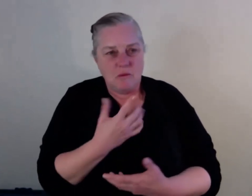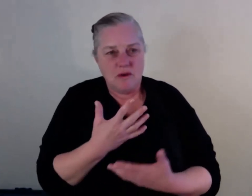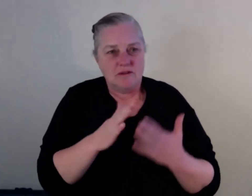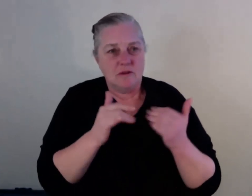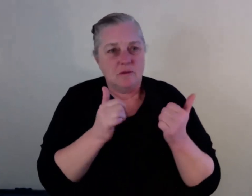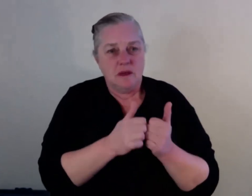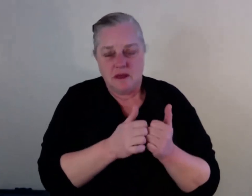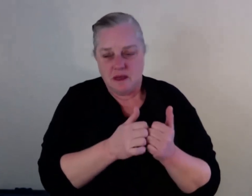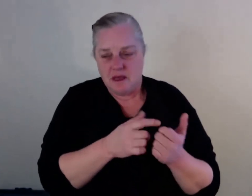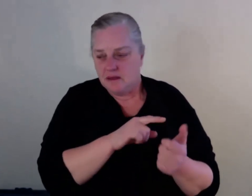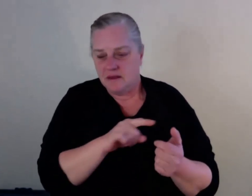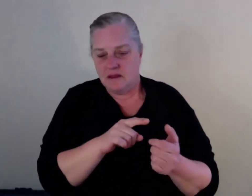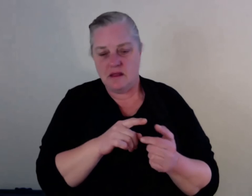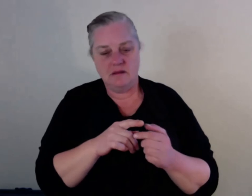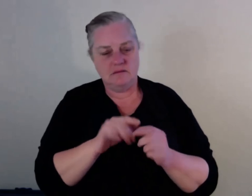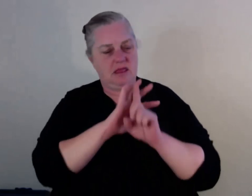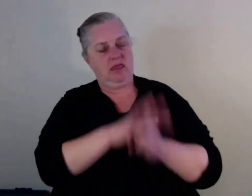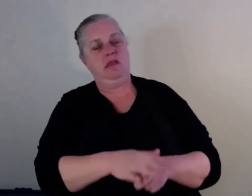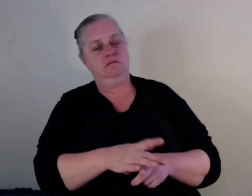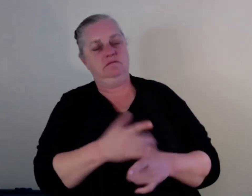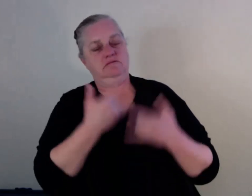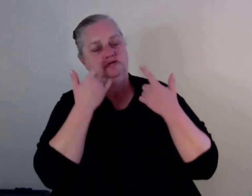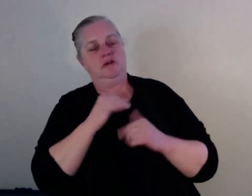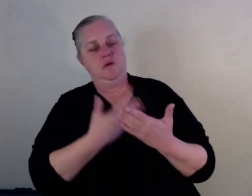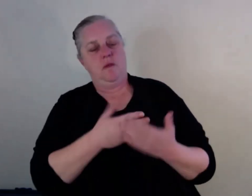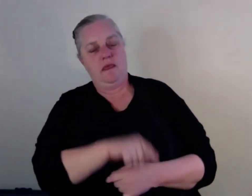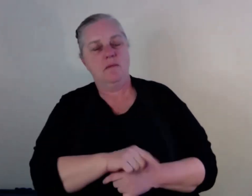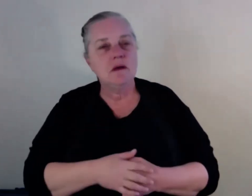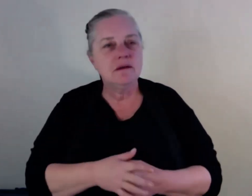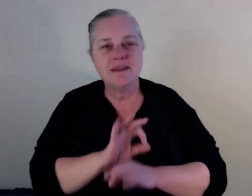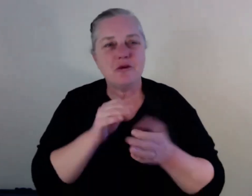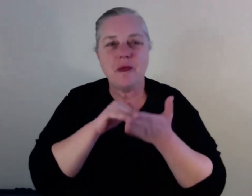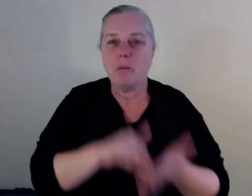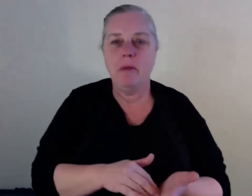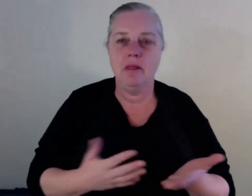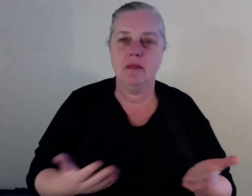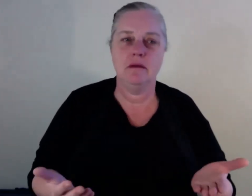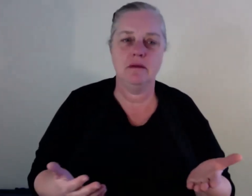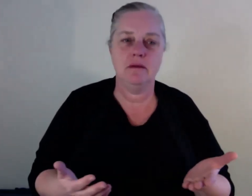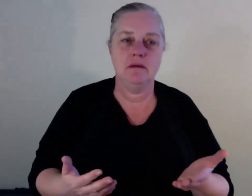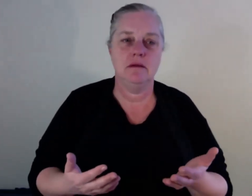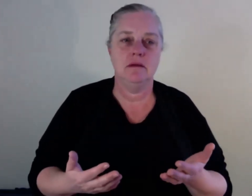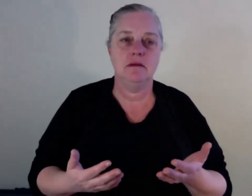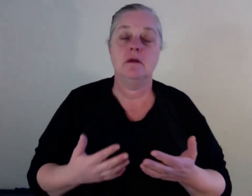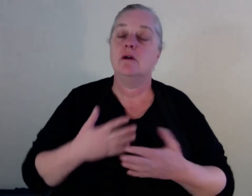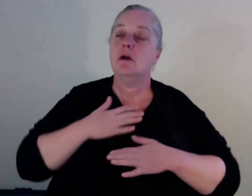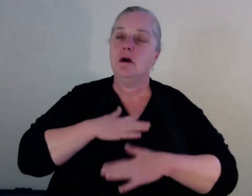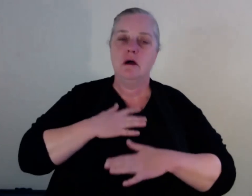stop drinking? The coping mechanism, like Gail said, for me to, uh, to get rid of everything, all